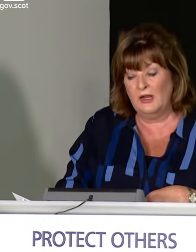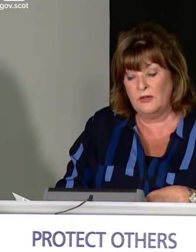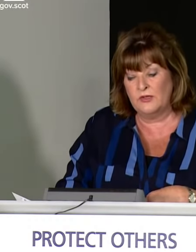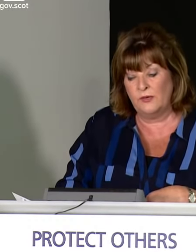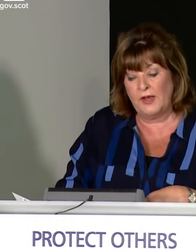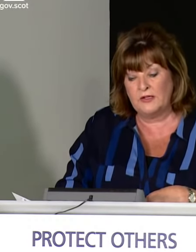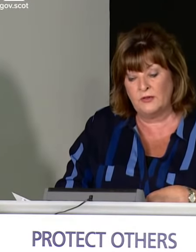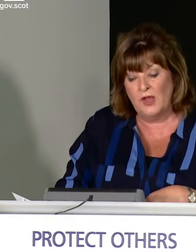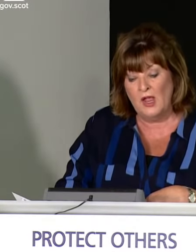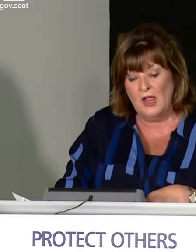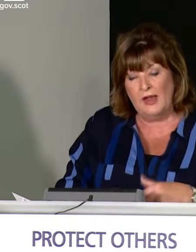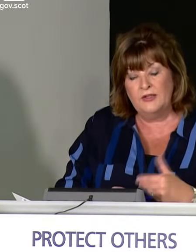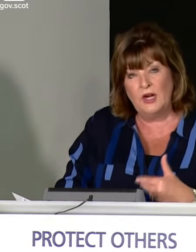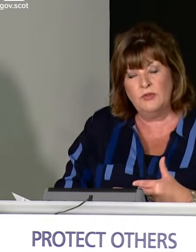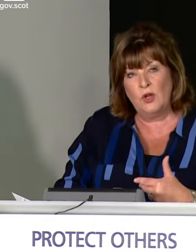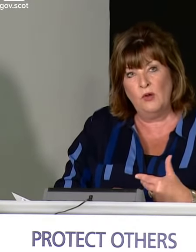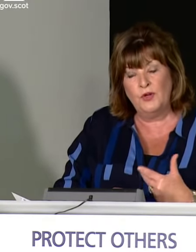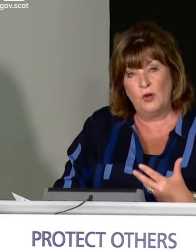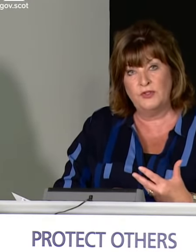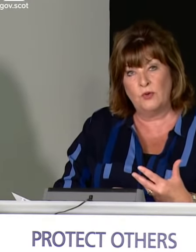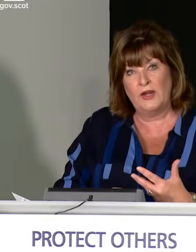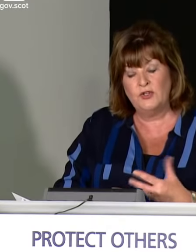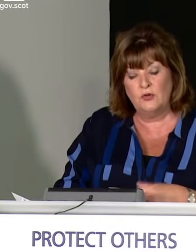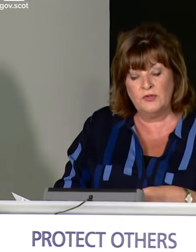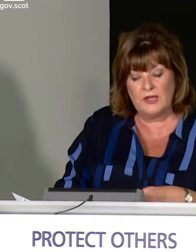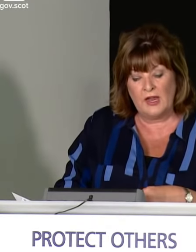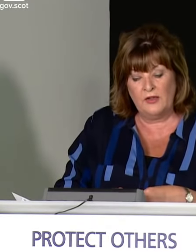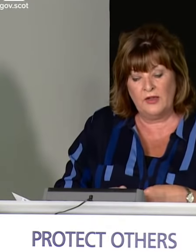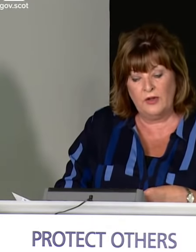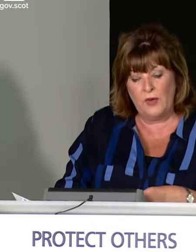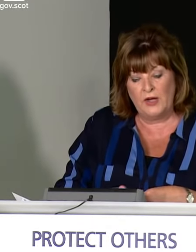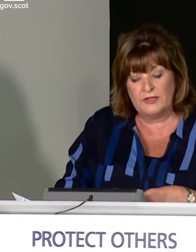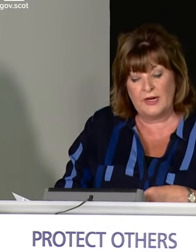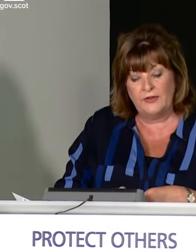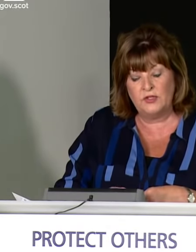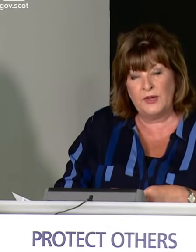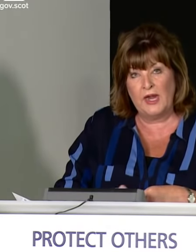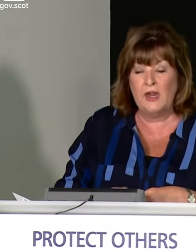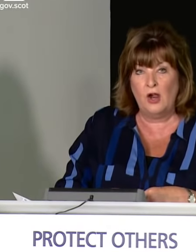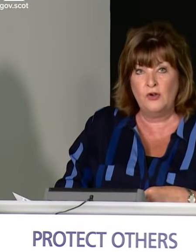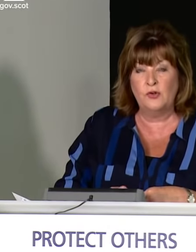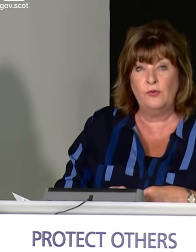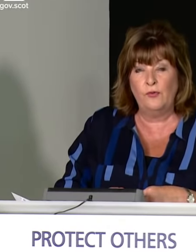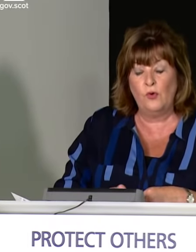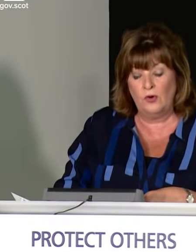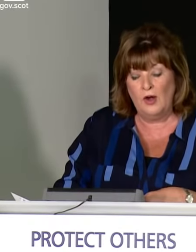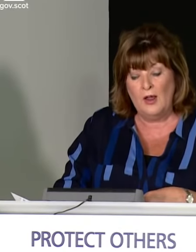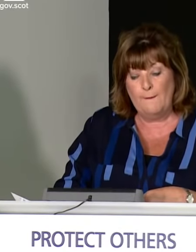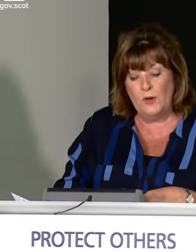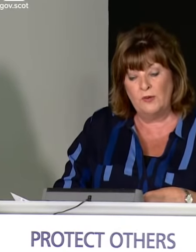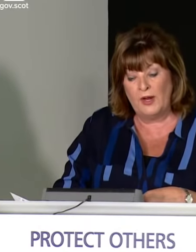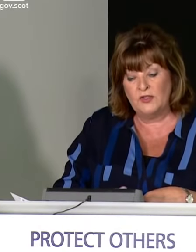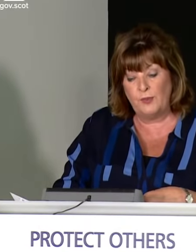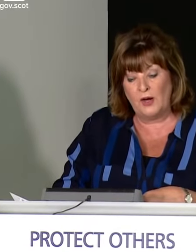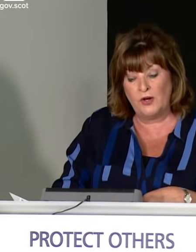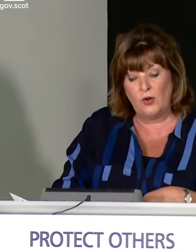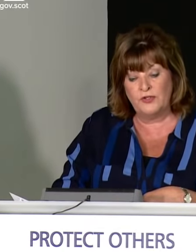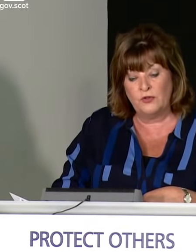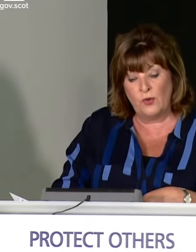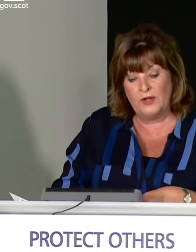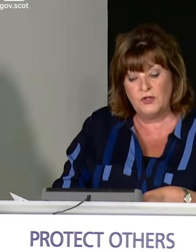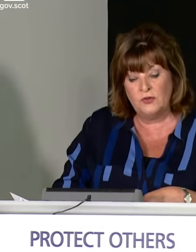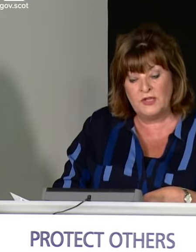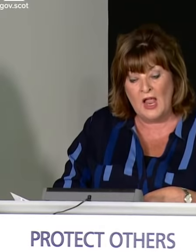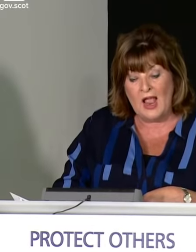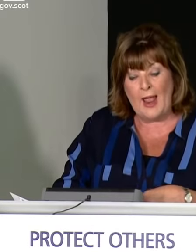and it was effective. In terms of the consequentials, we understand there to be £804 million of Barnet